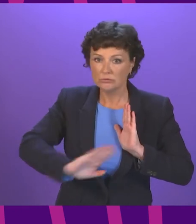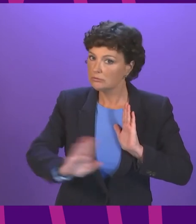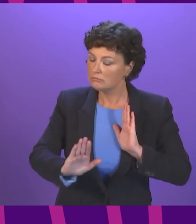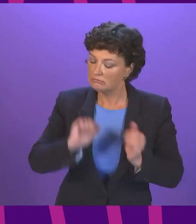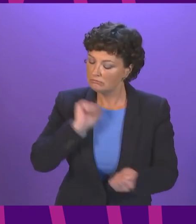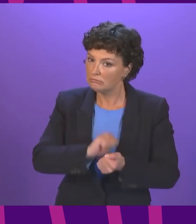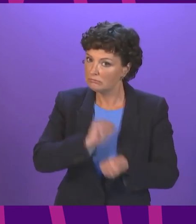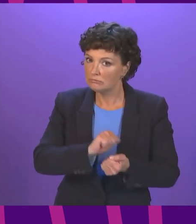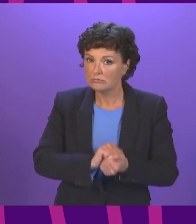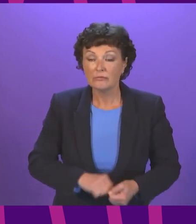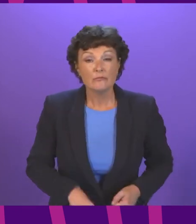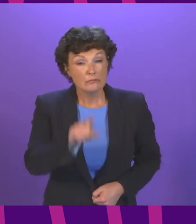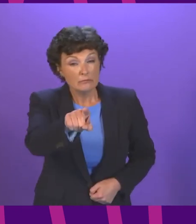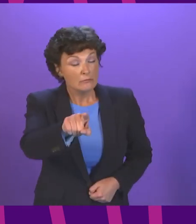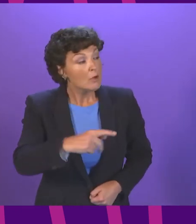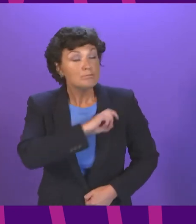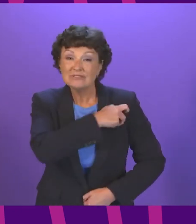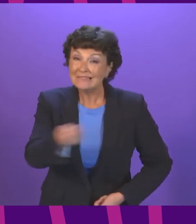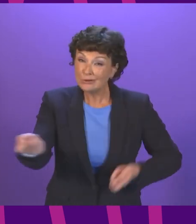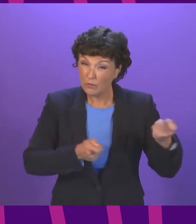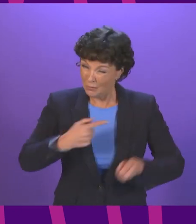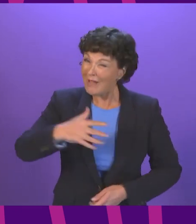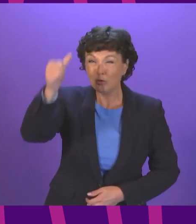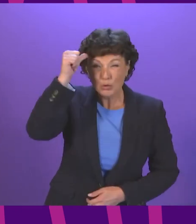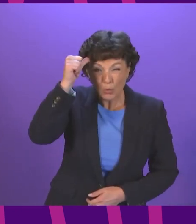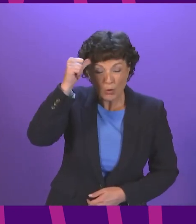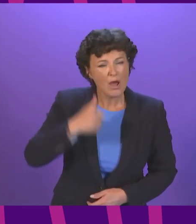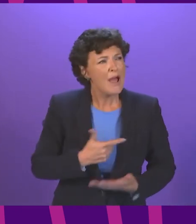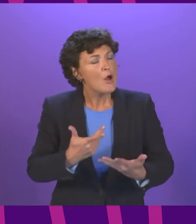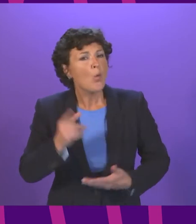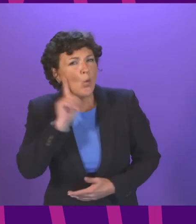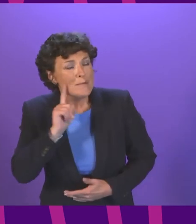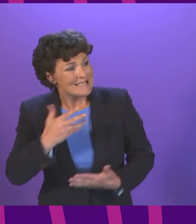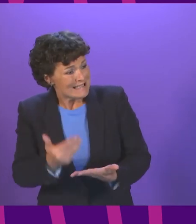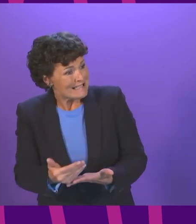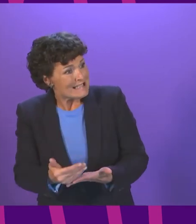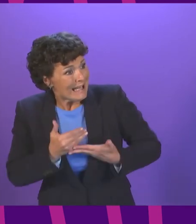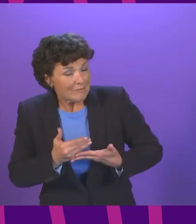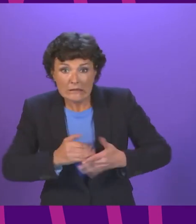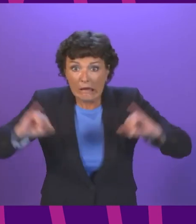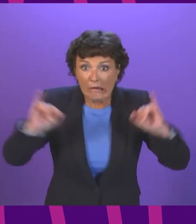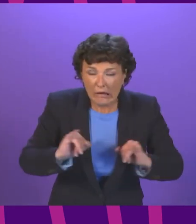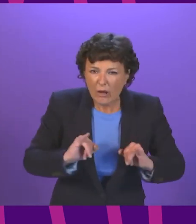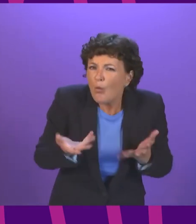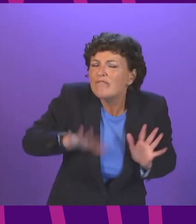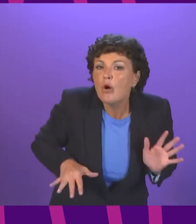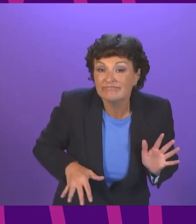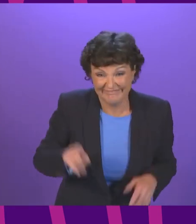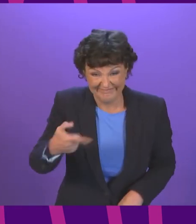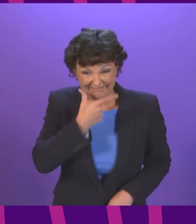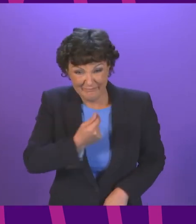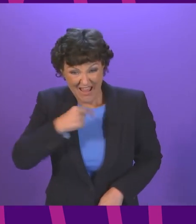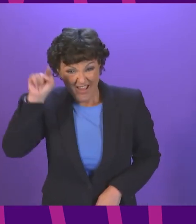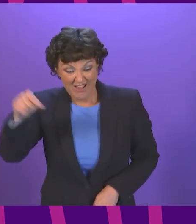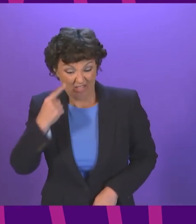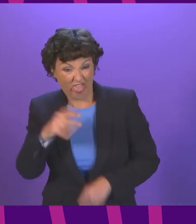that the biggest threats to women's safety come, as has always been the case, from abusive and predatory men, from deep-seated